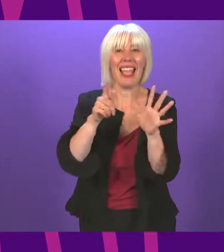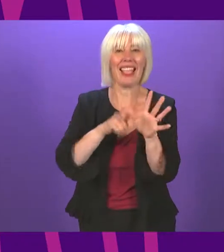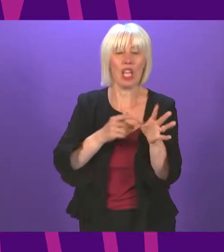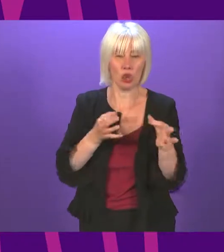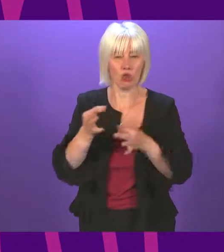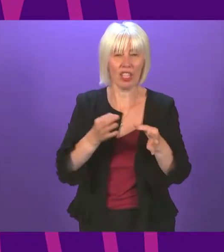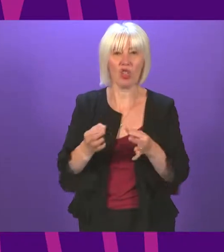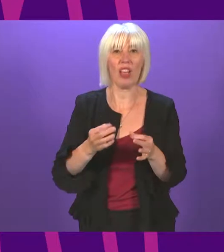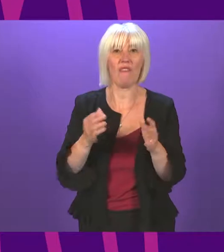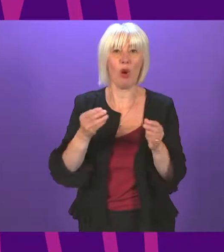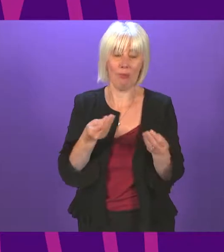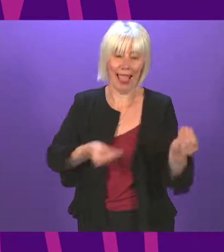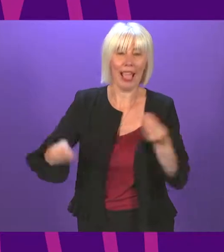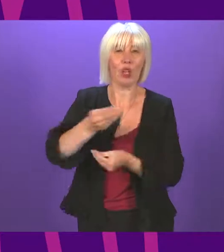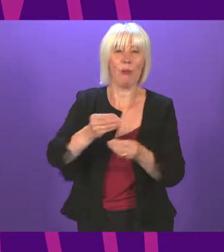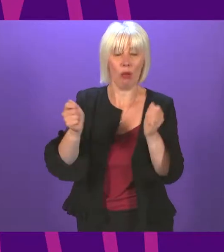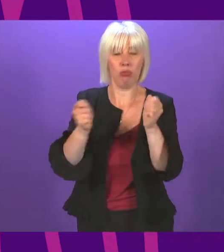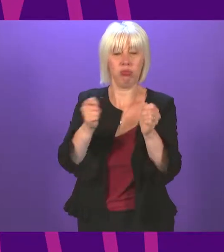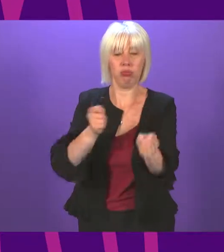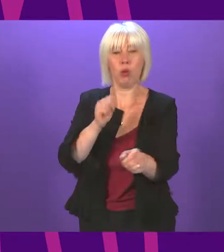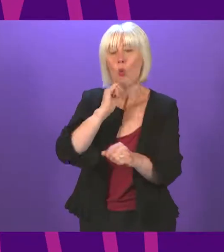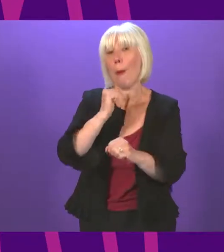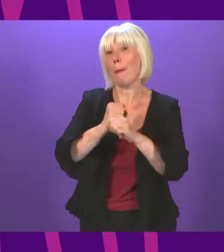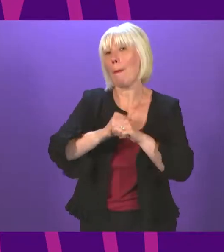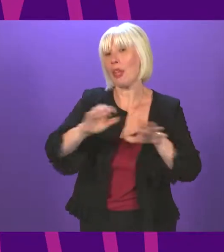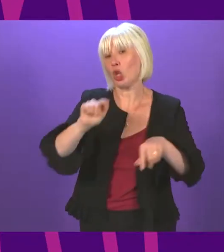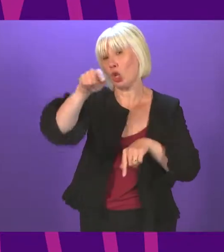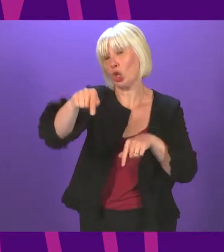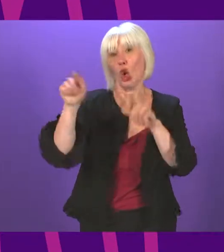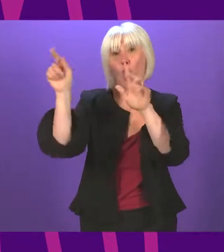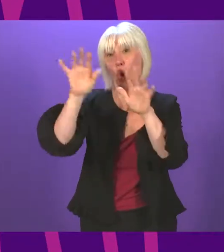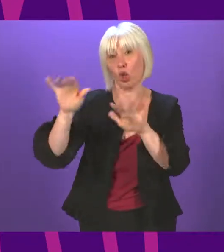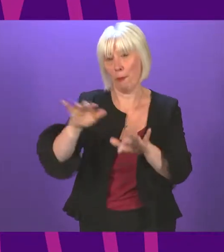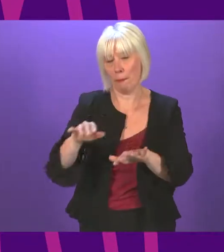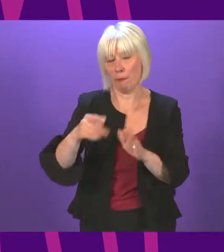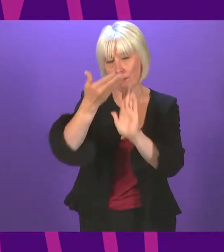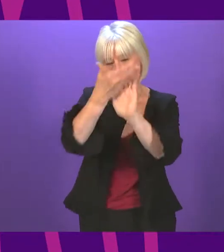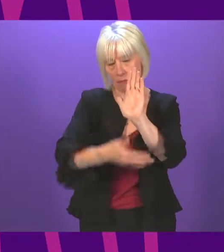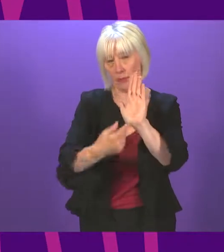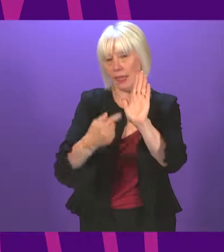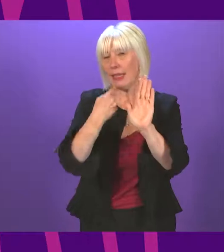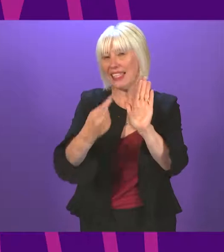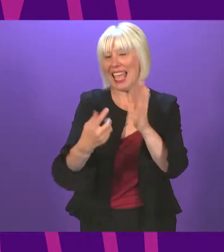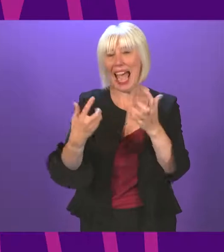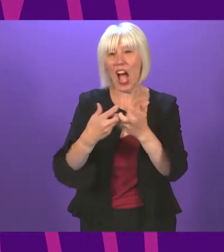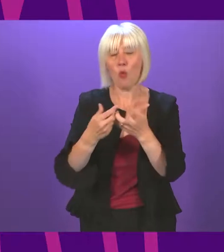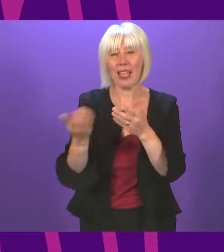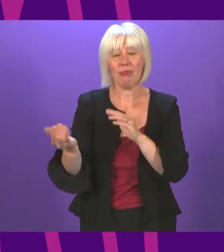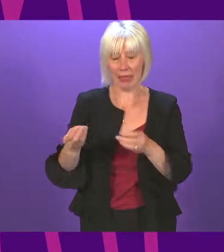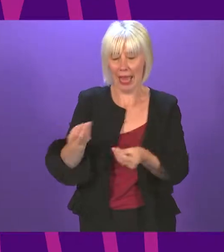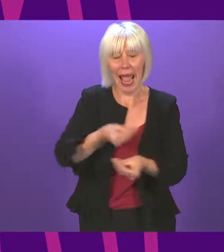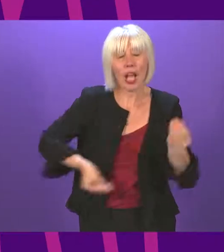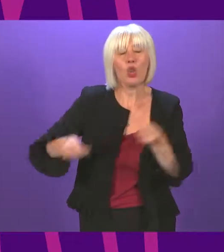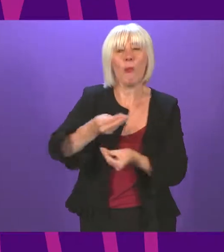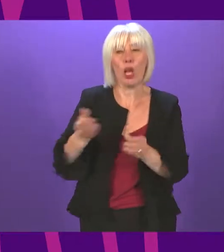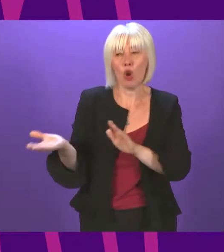Transformation, which will be published later in the autumn. The strategy will set out the steps we will take to deliver a green economic recovery and support